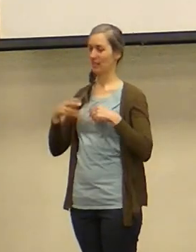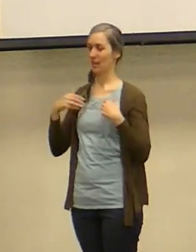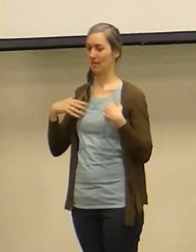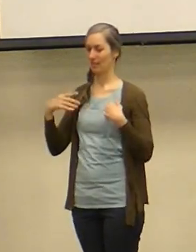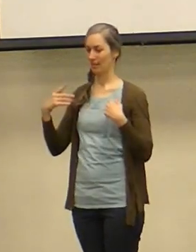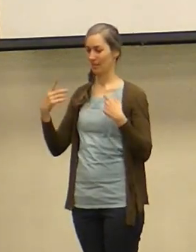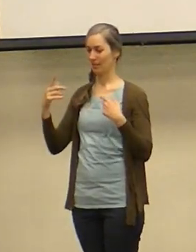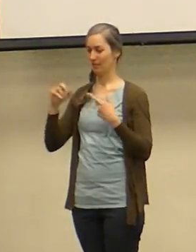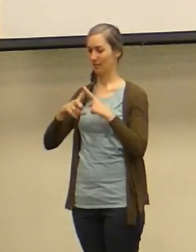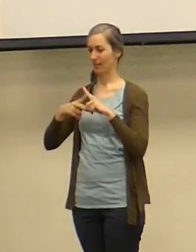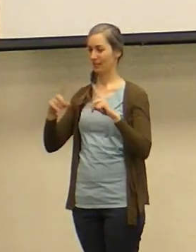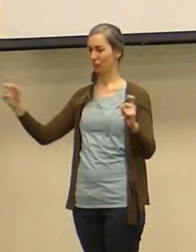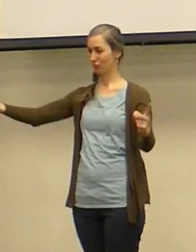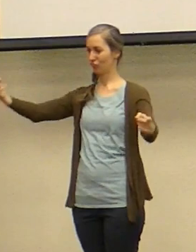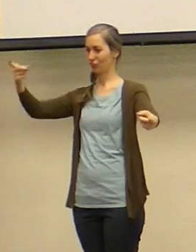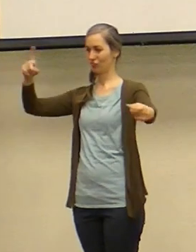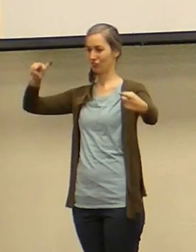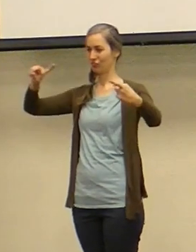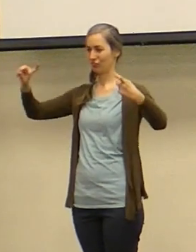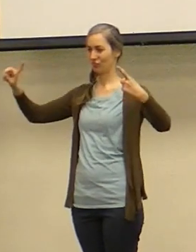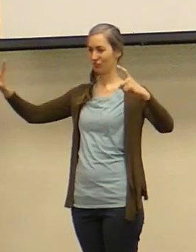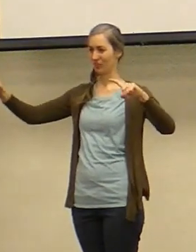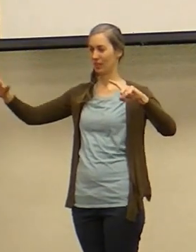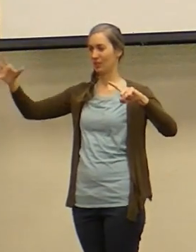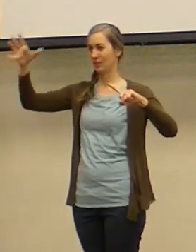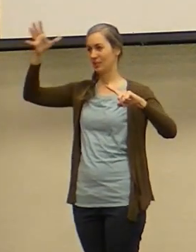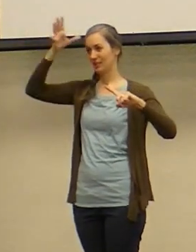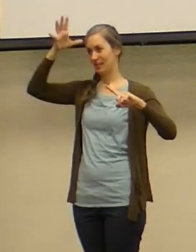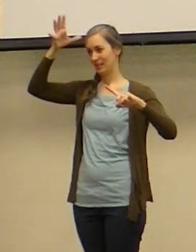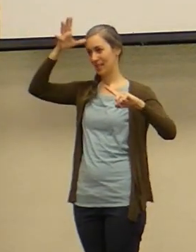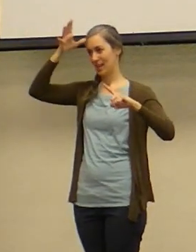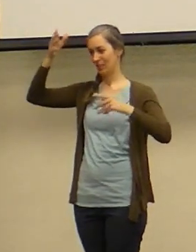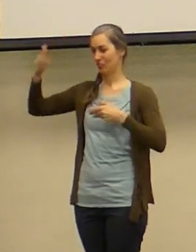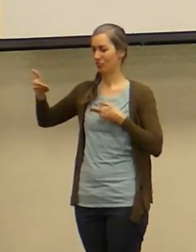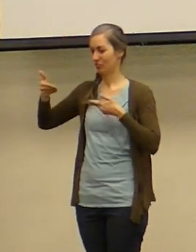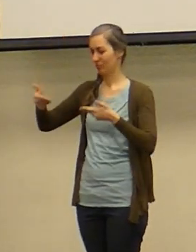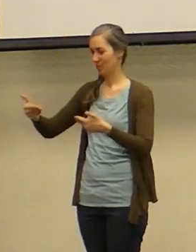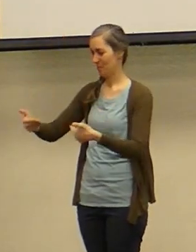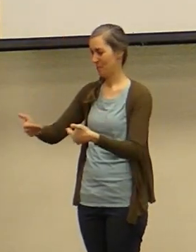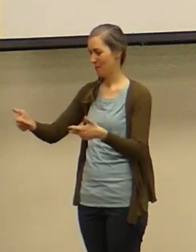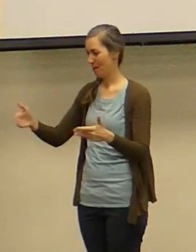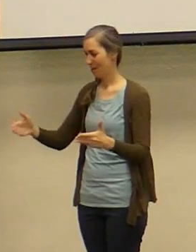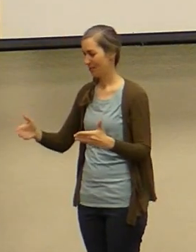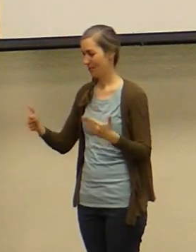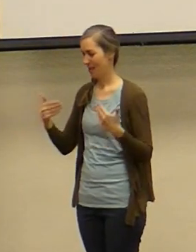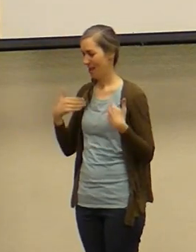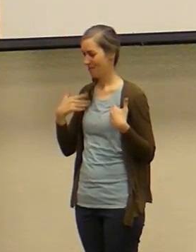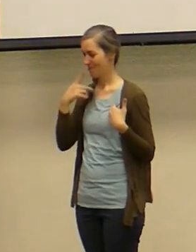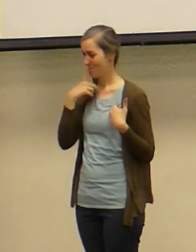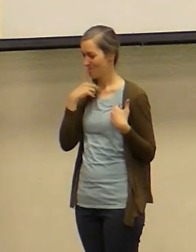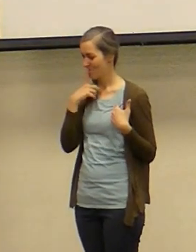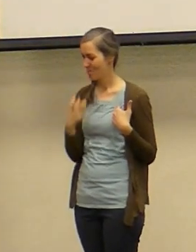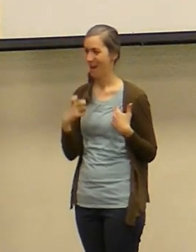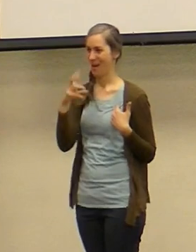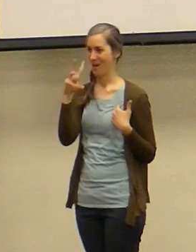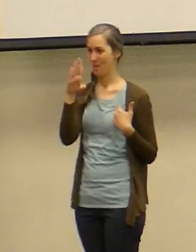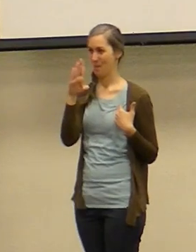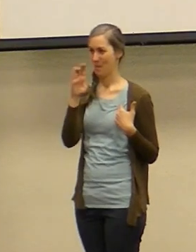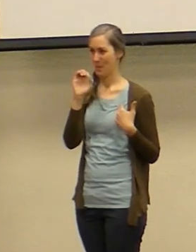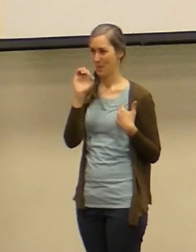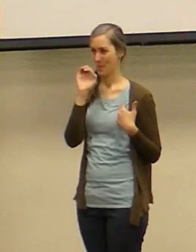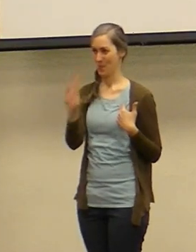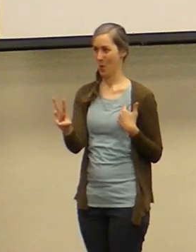around and her dad brings the box and opens it up and it's a red bow with some material around